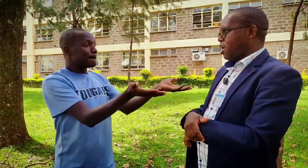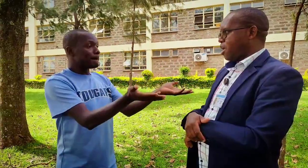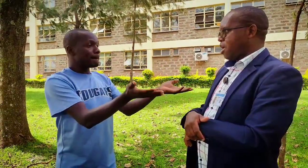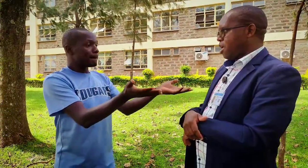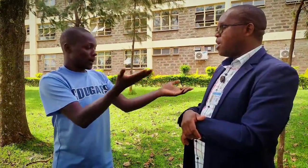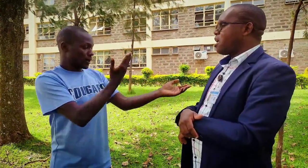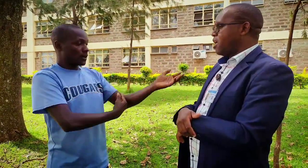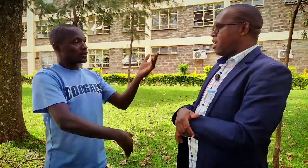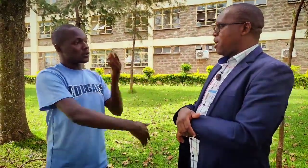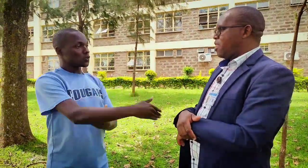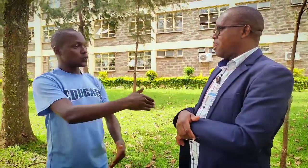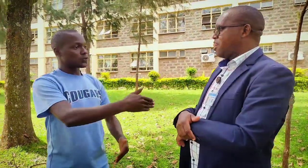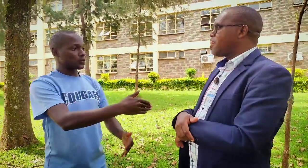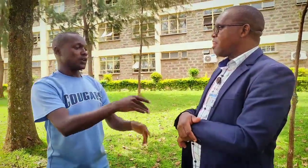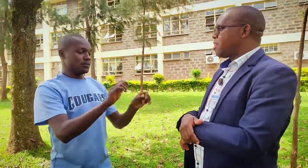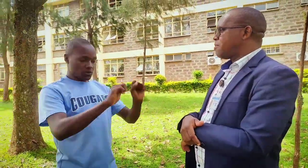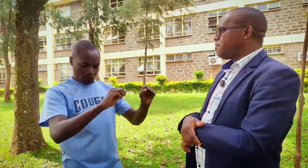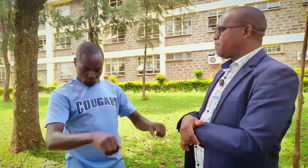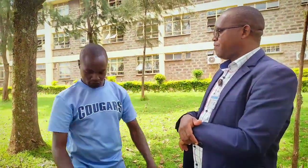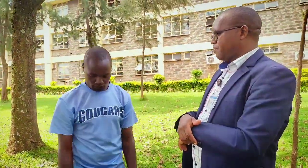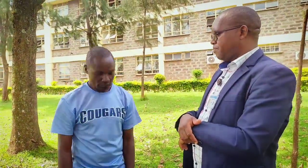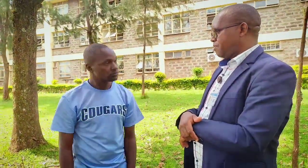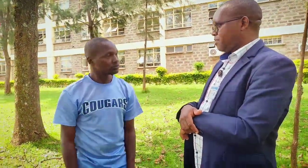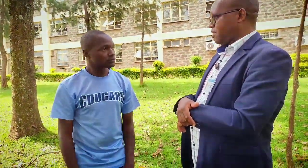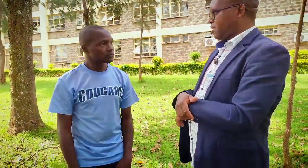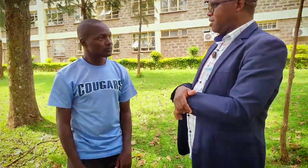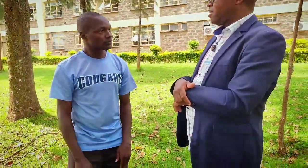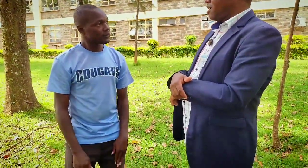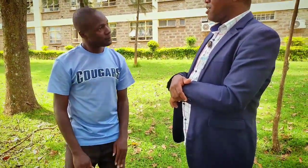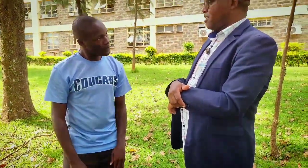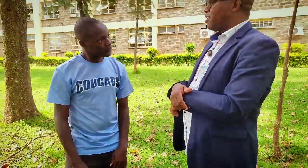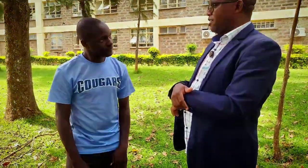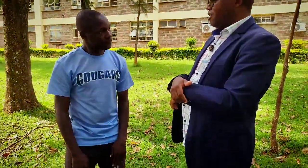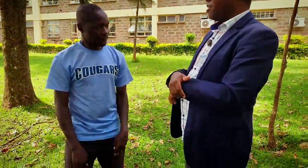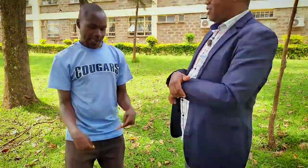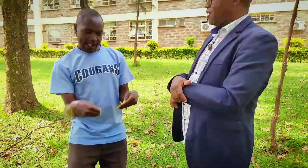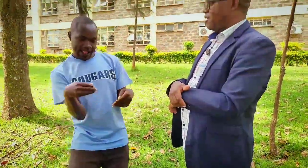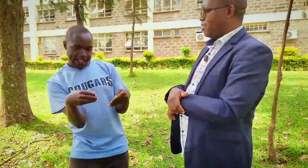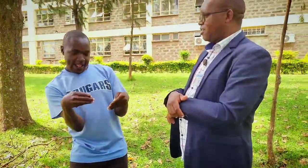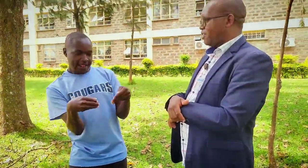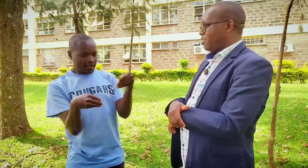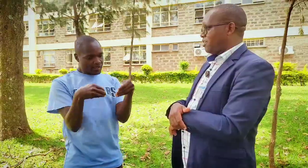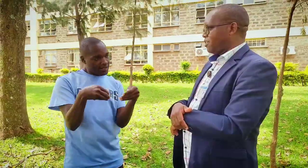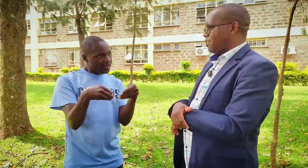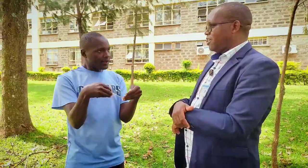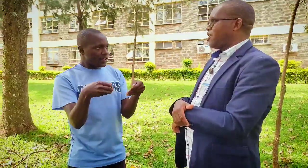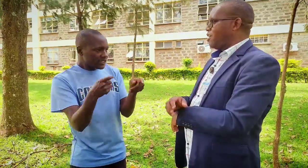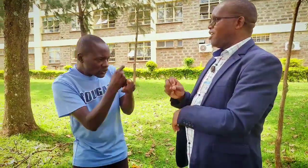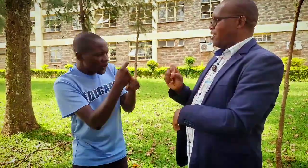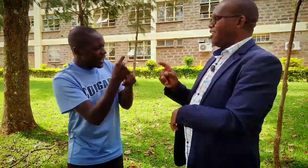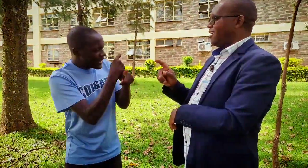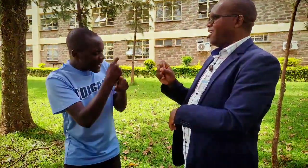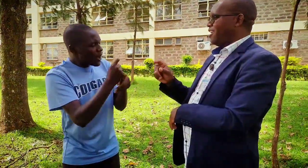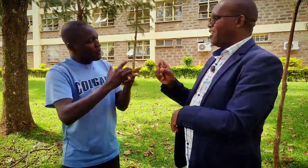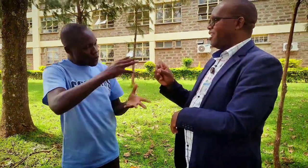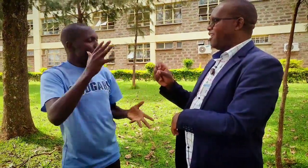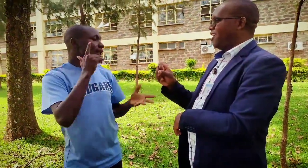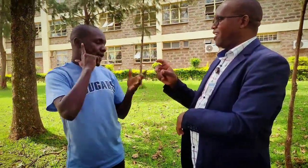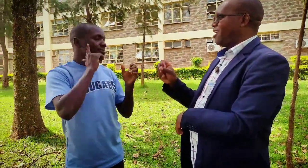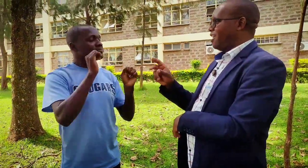now you say the deaf has lost their hands they will use their the legs